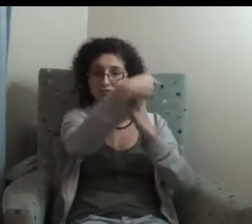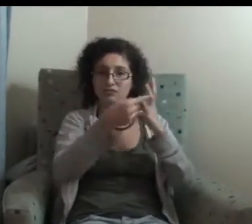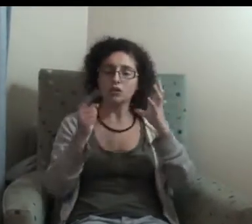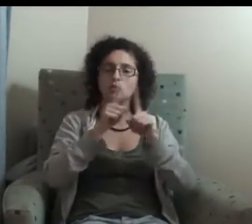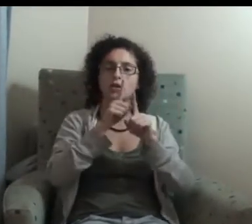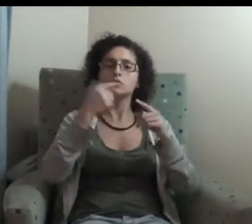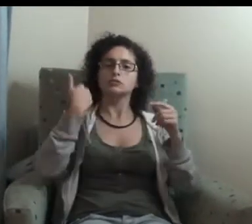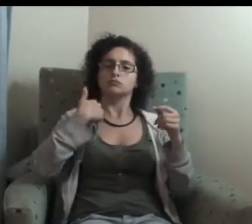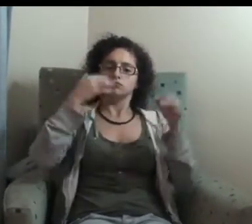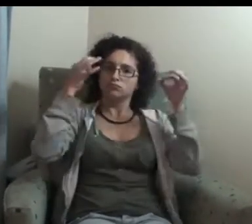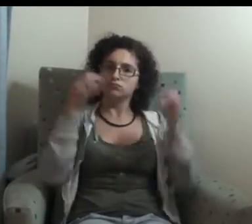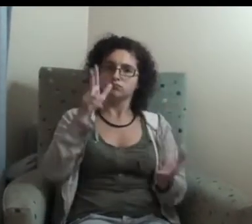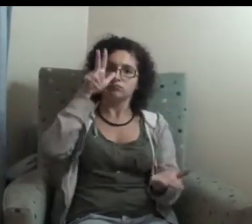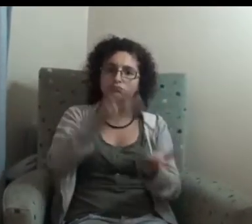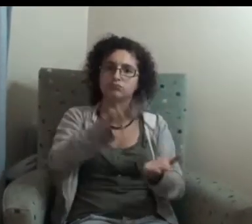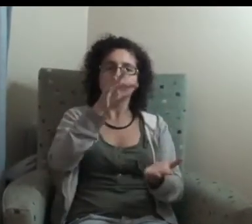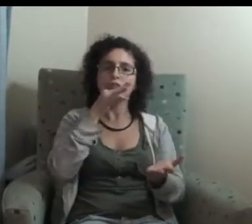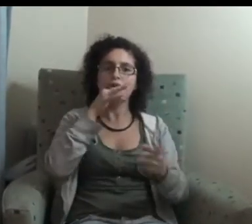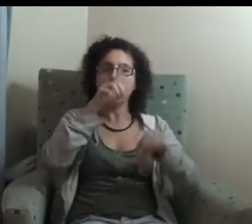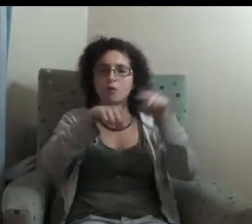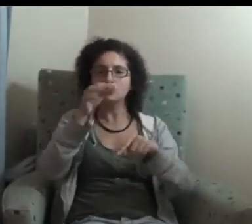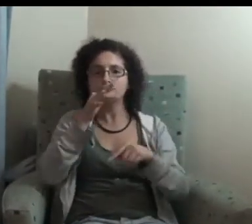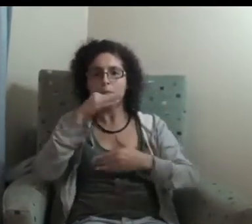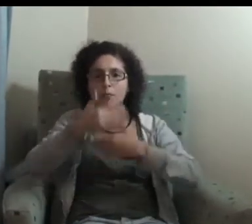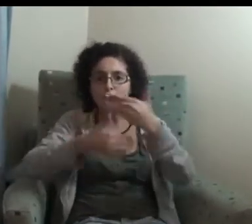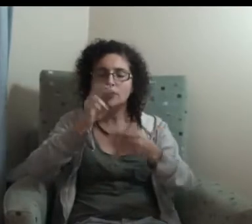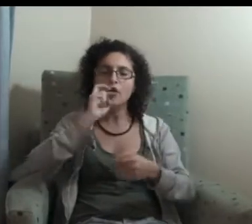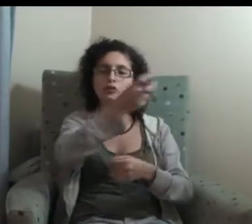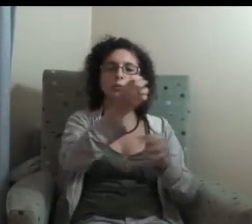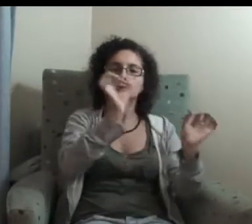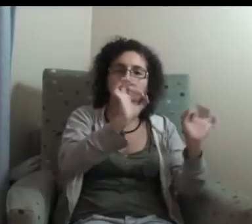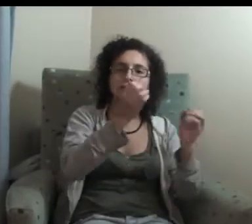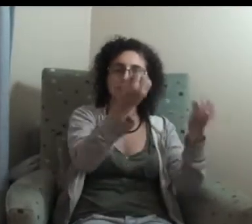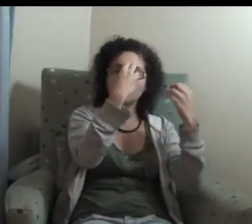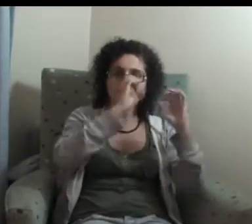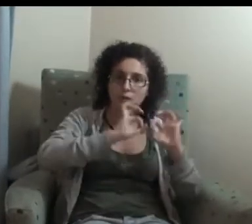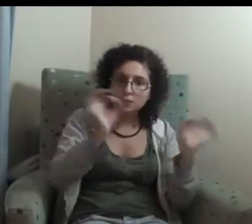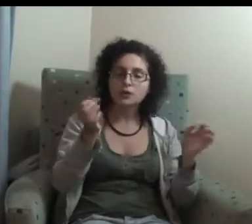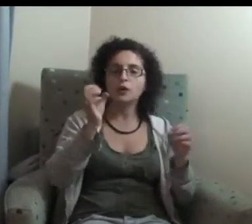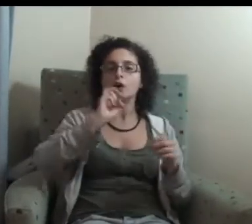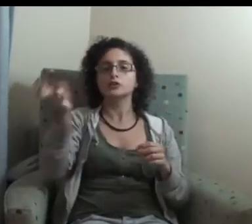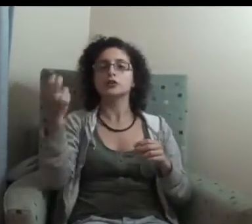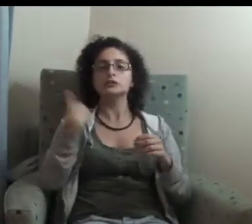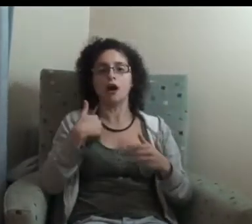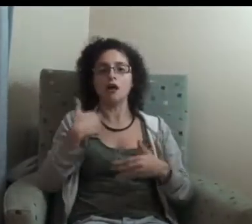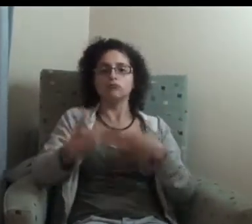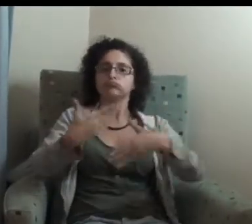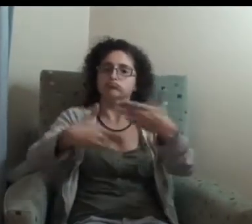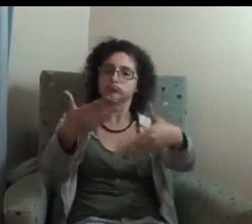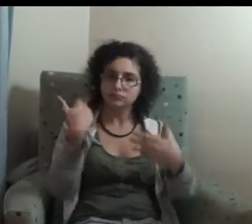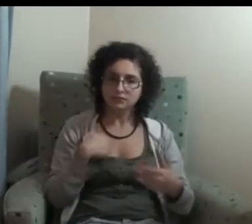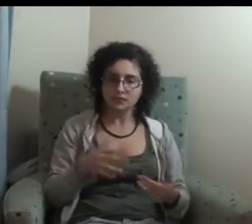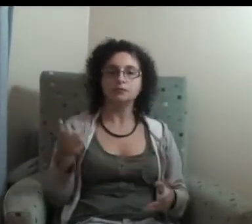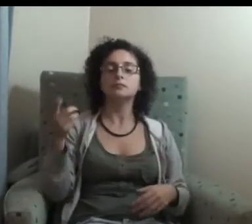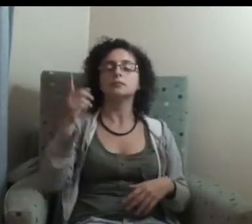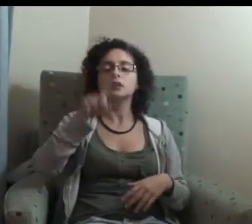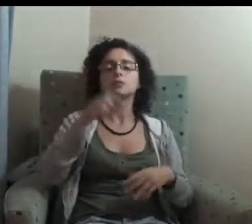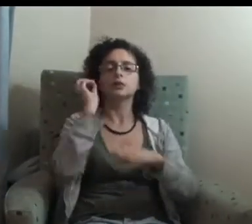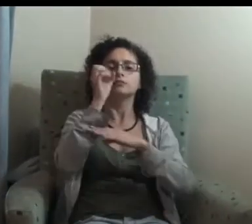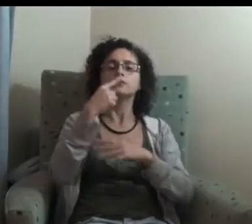before the player won, and we'll see what happens. We'll see how many games they really do work during the World Cup. Time for our big